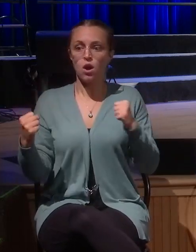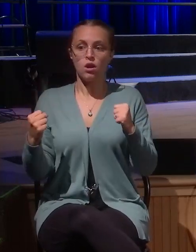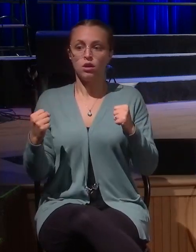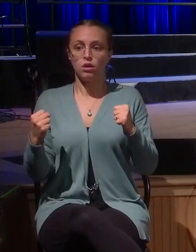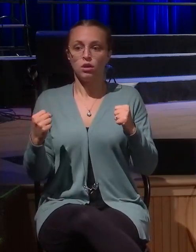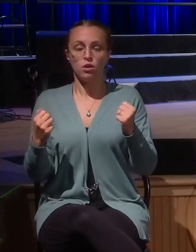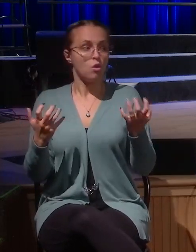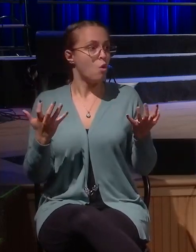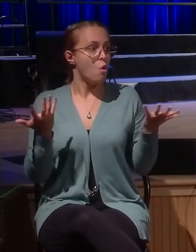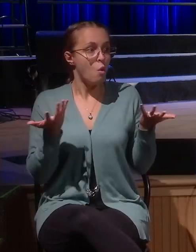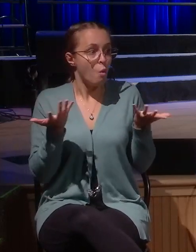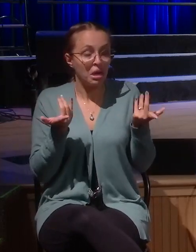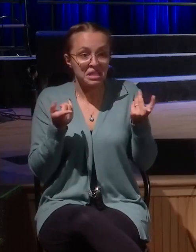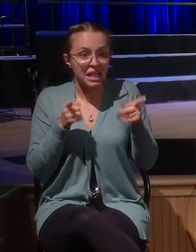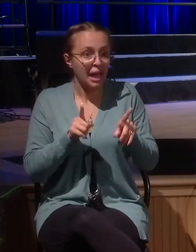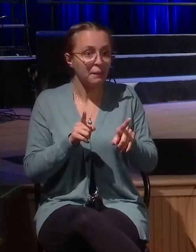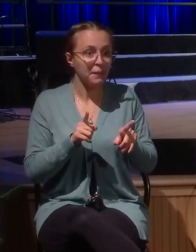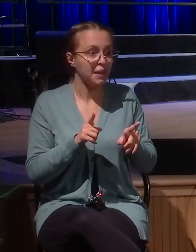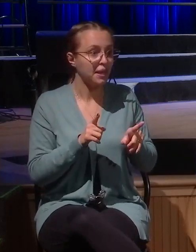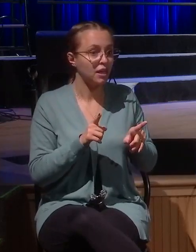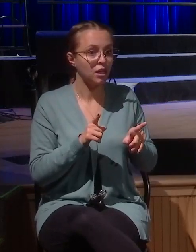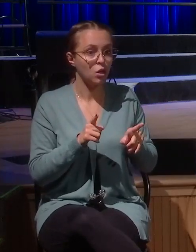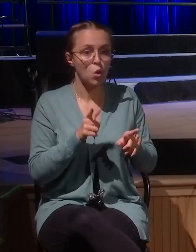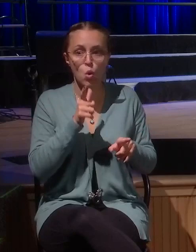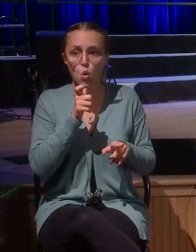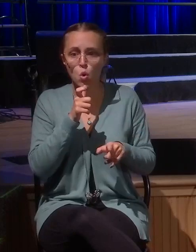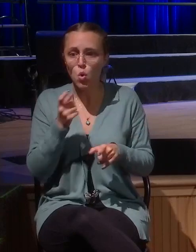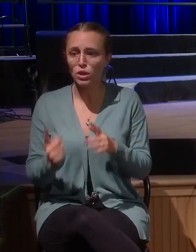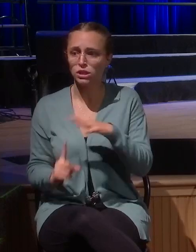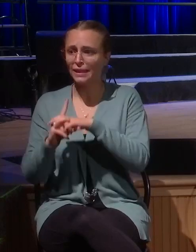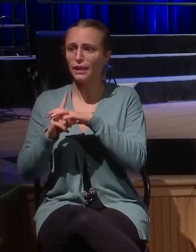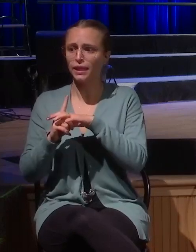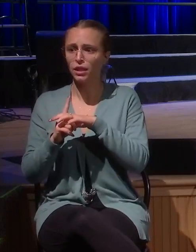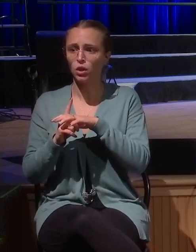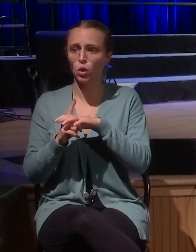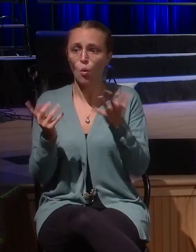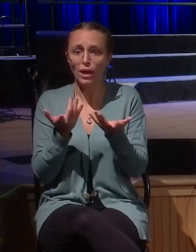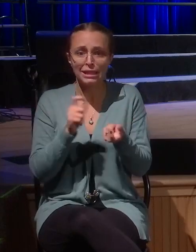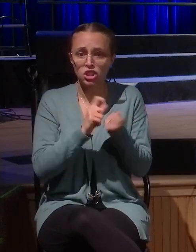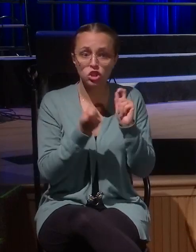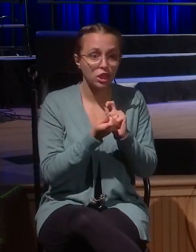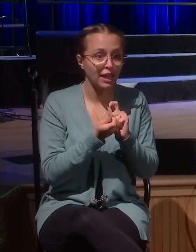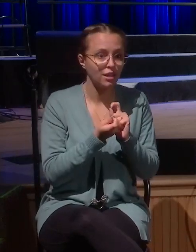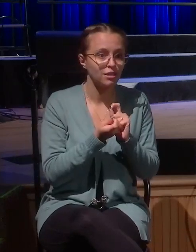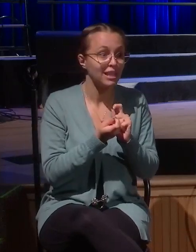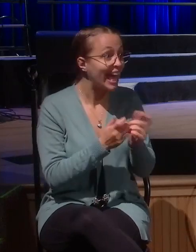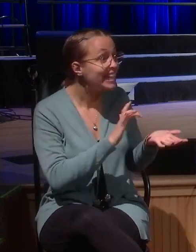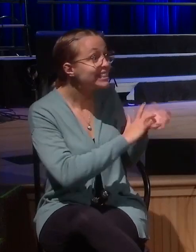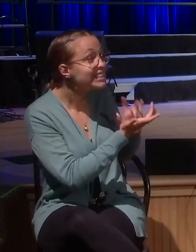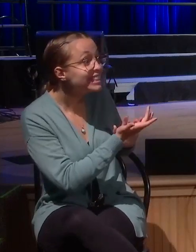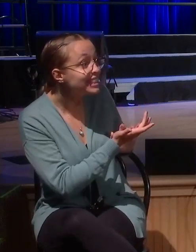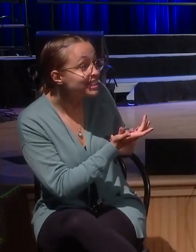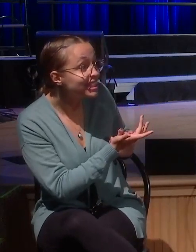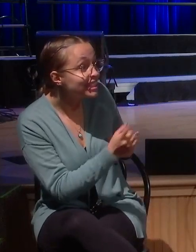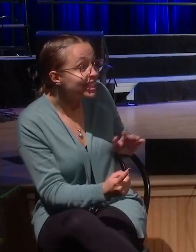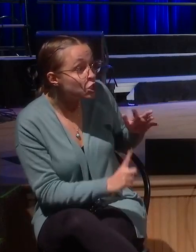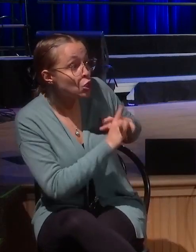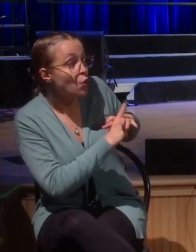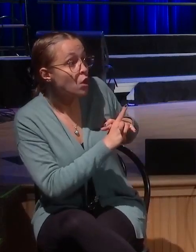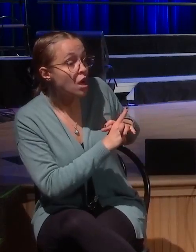tell me what the problem is, tell me who is here, what's changed, it's Jesus and he says, I need to know something has changed, I need to see him, I